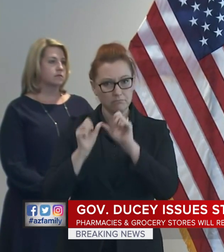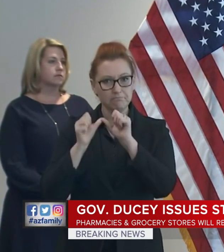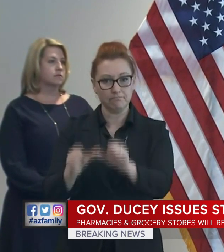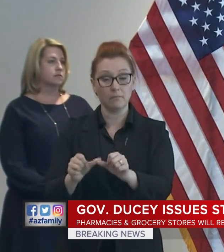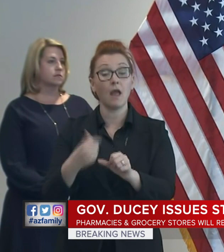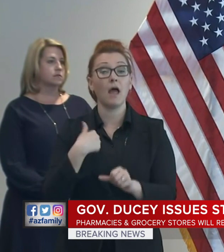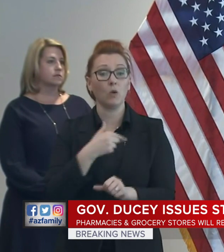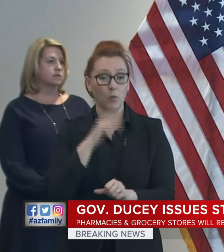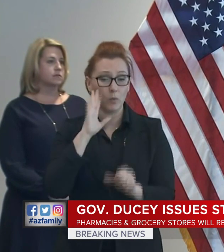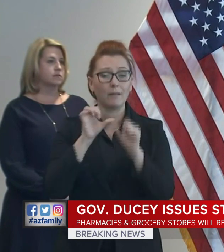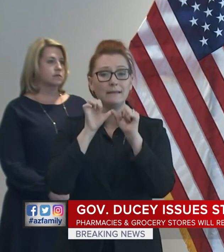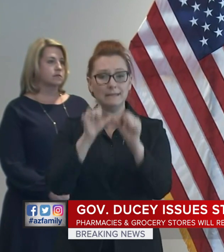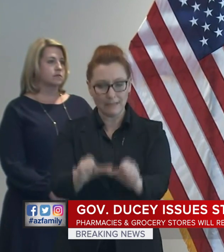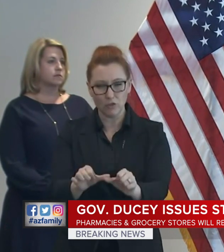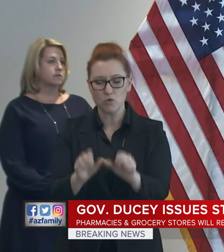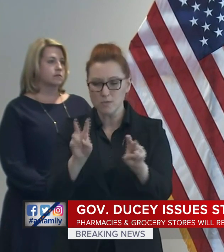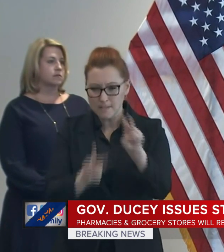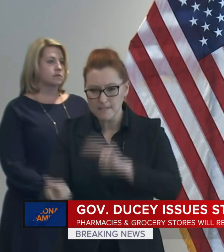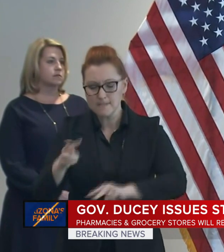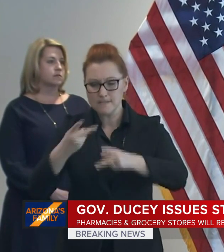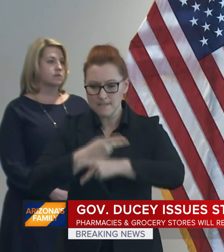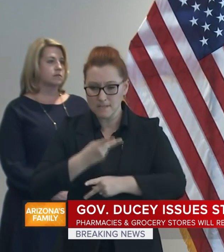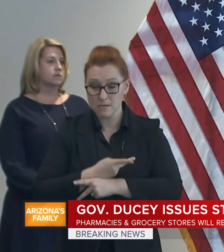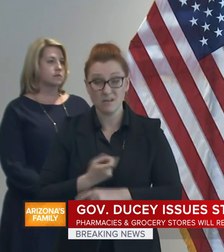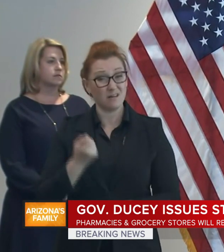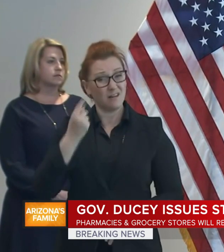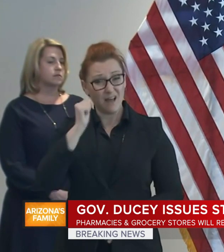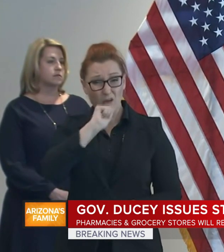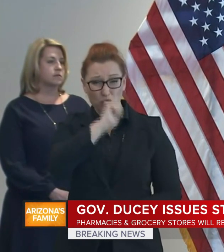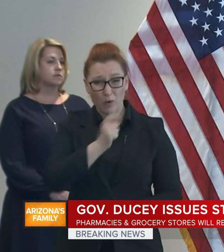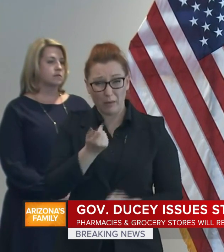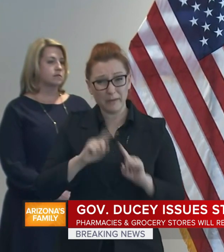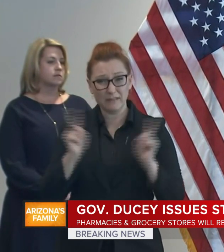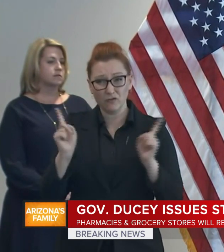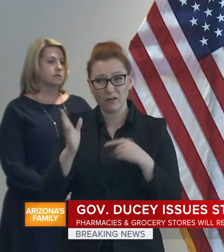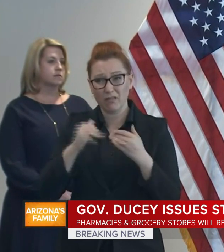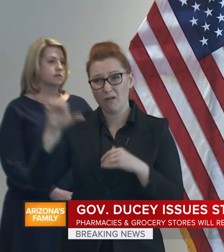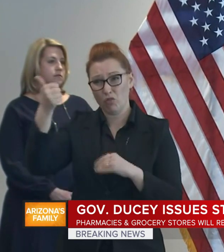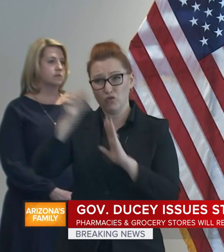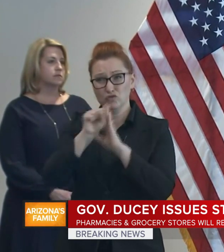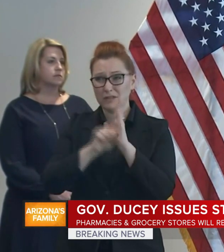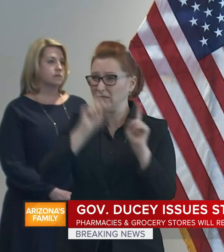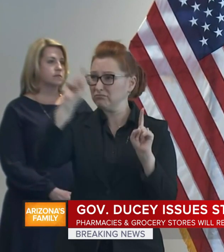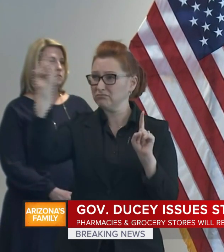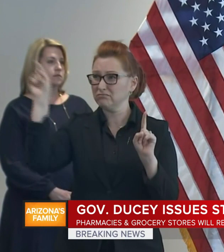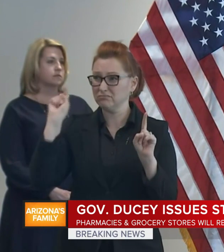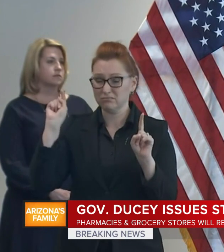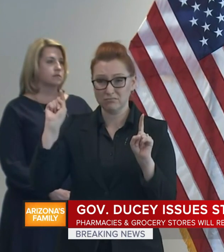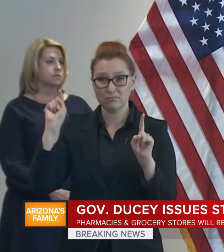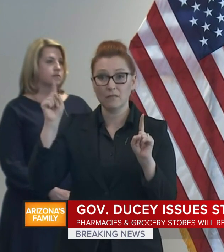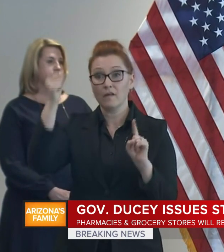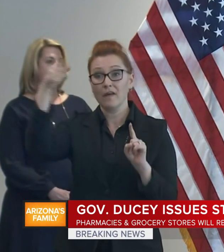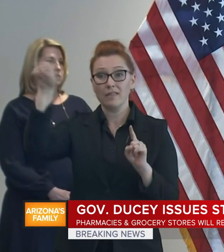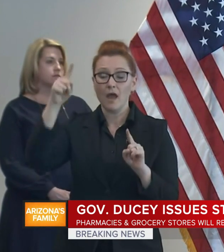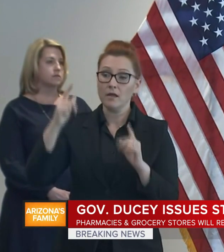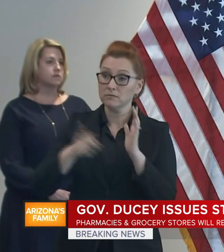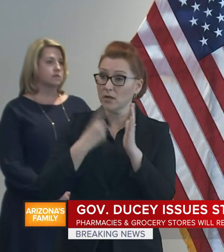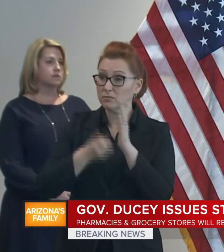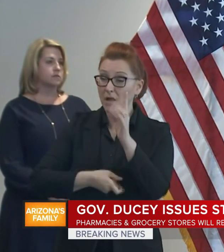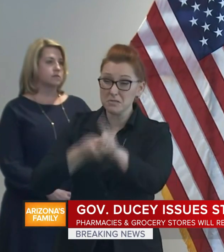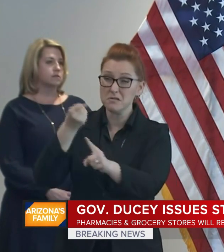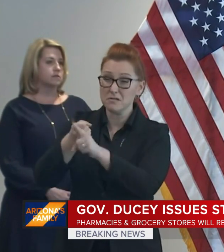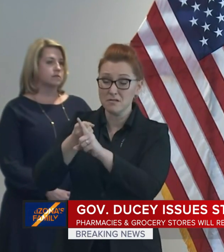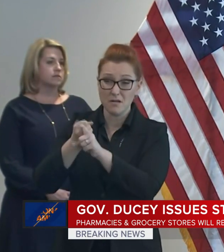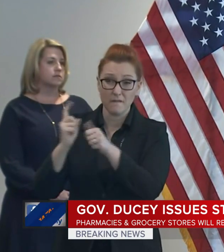have that. Arizona is in a different position than other places that have been hit first and